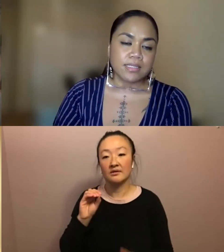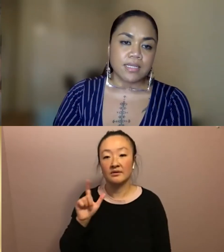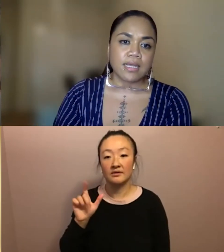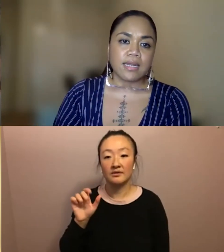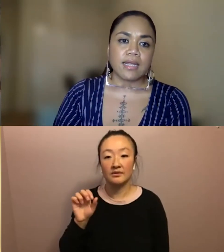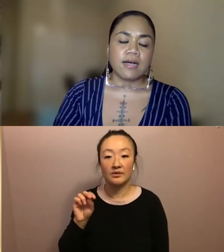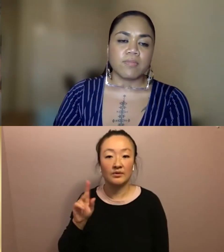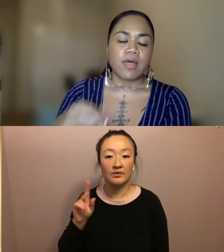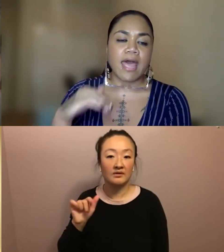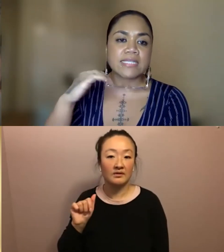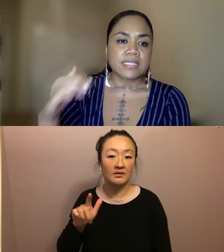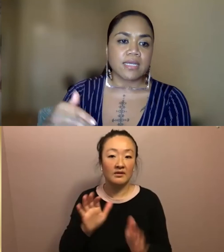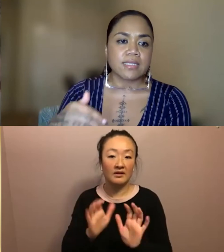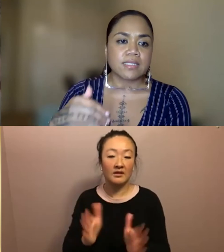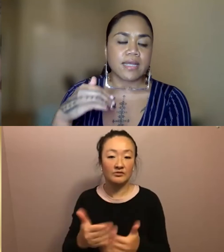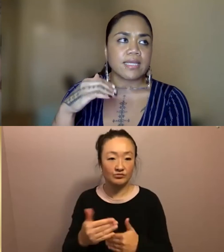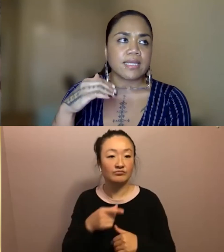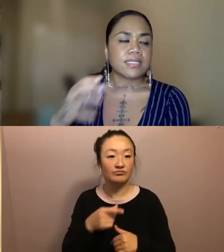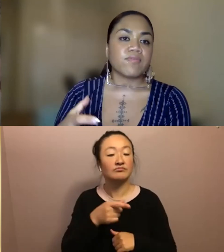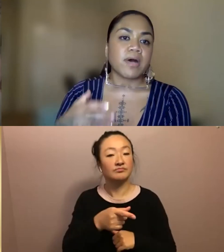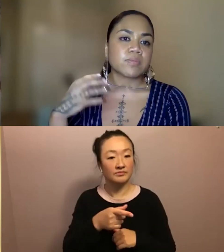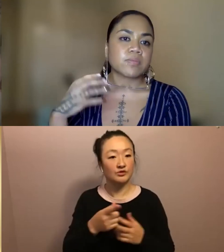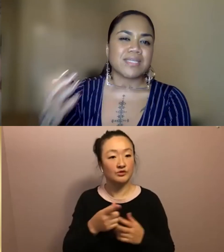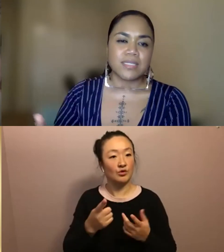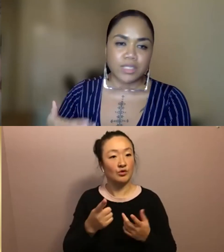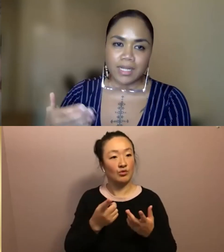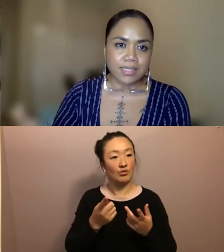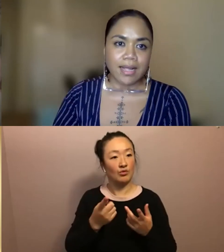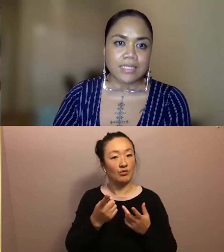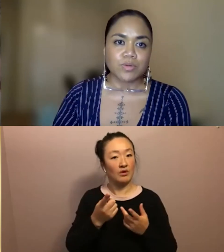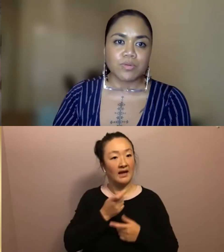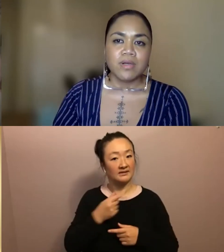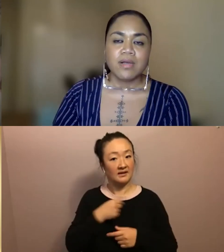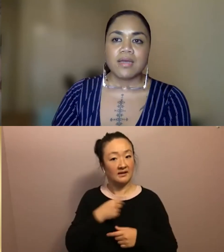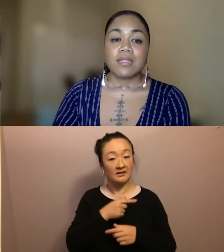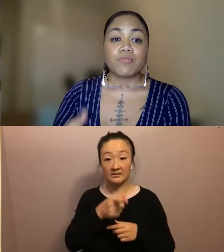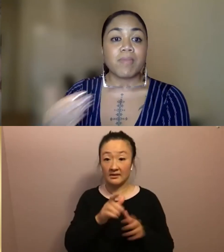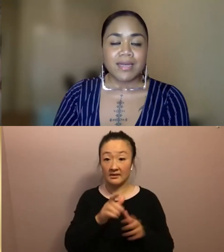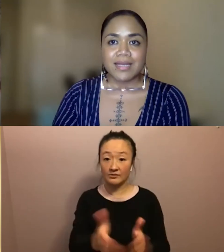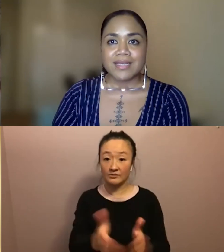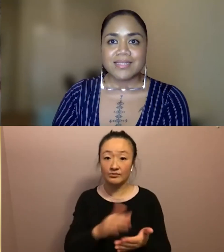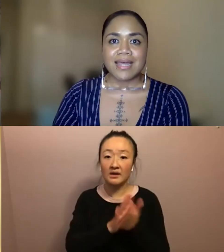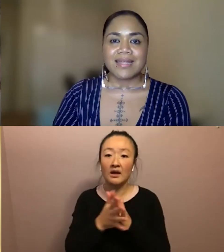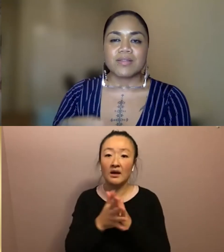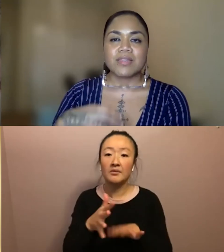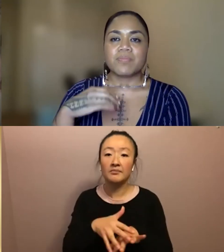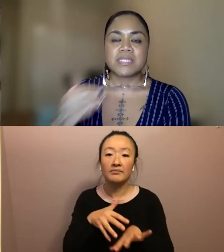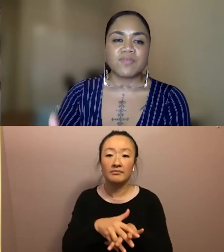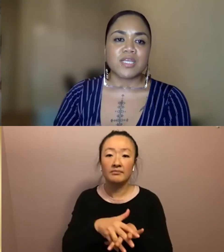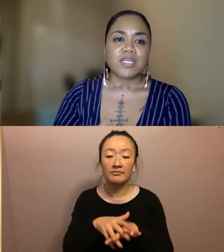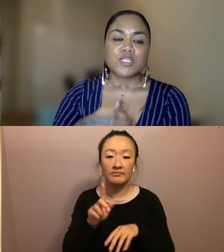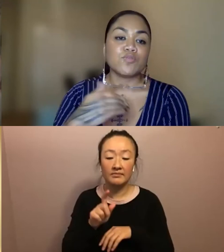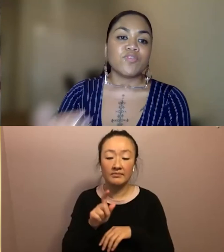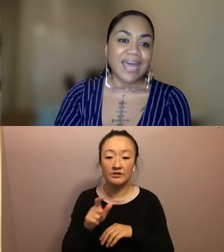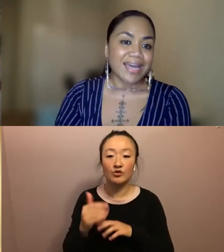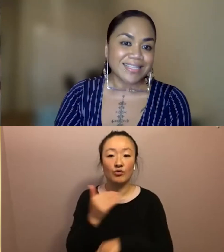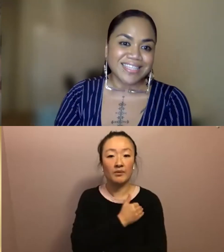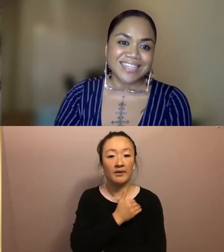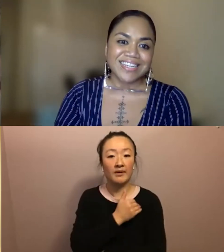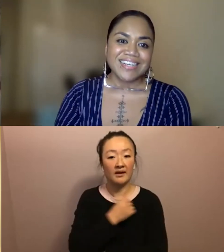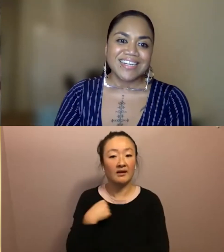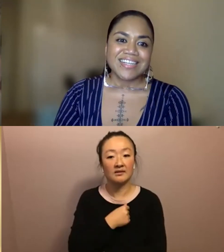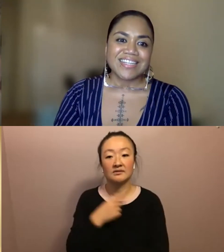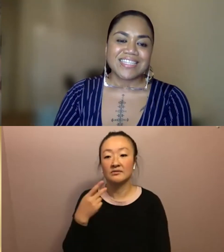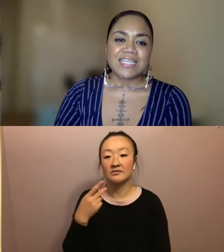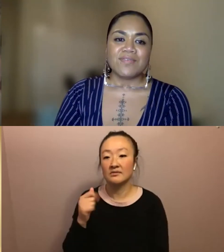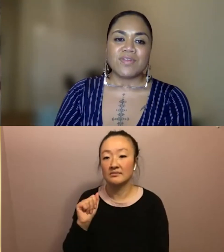is and um asking us like is it even possible to indigenize the classroom and then reminding us that the pacific is too vast